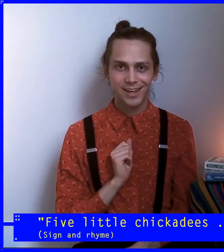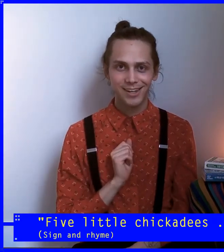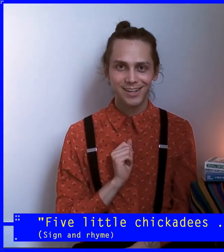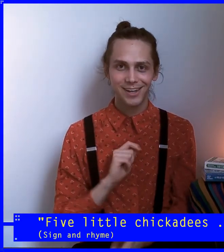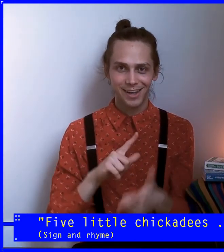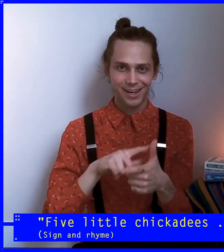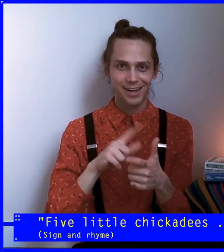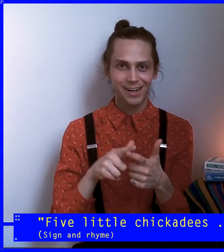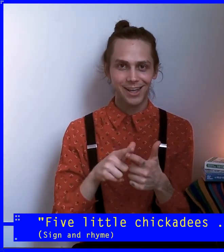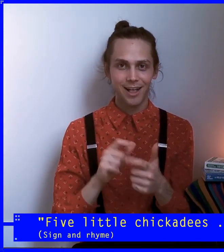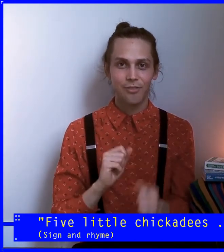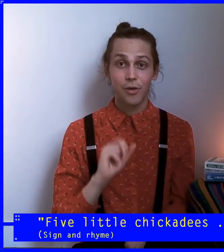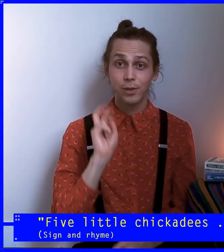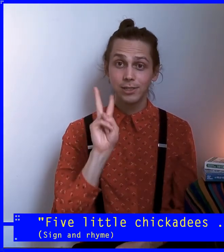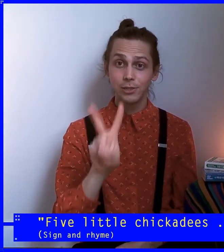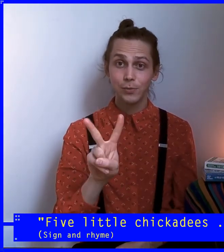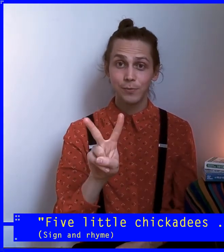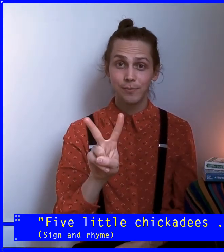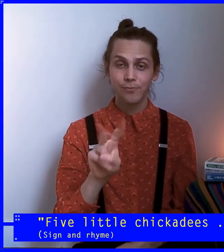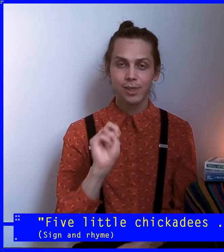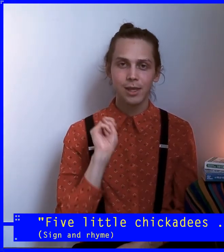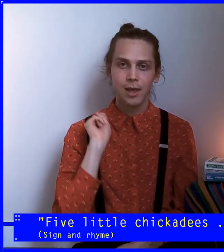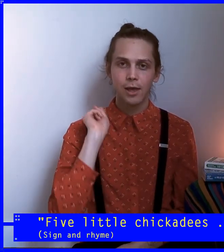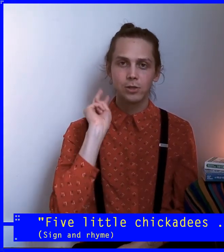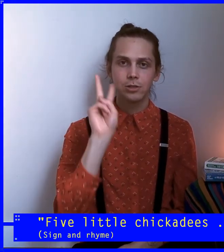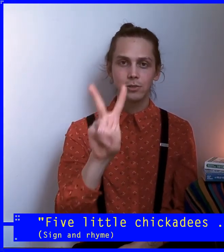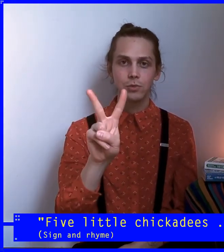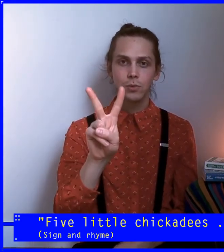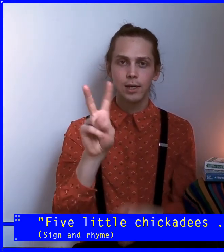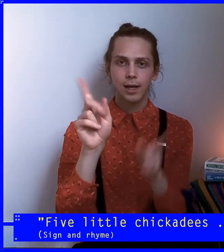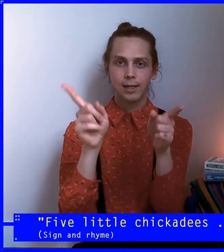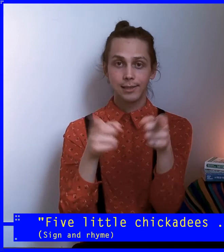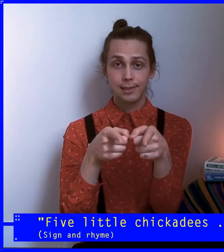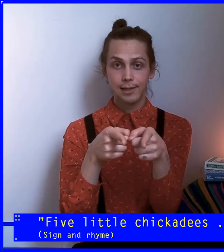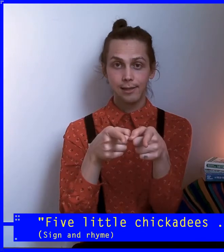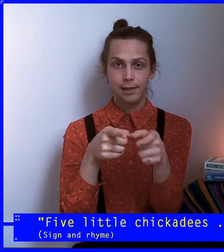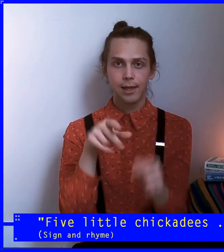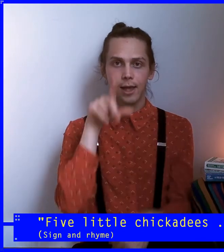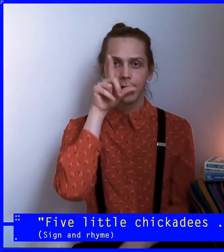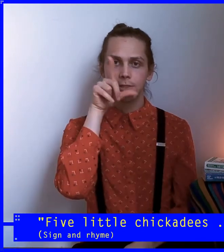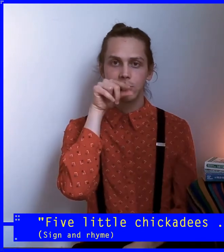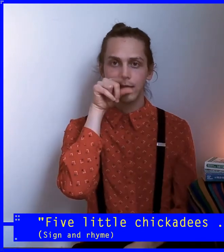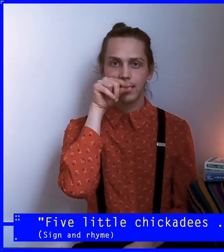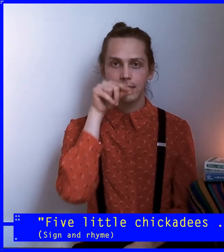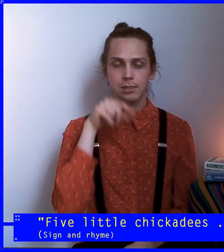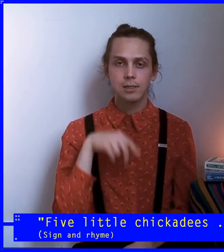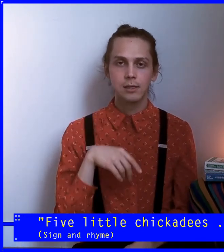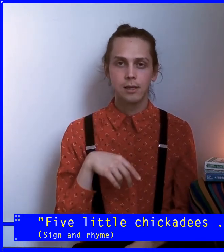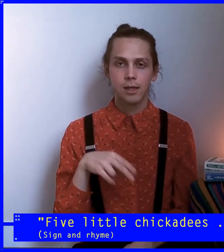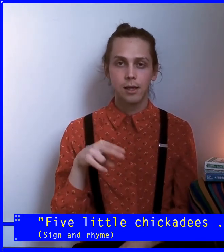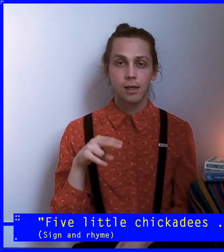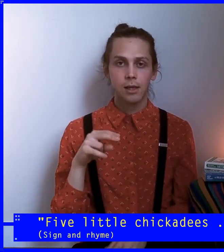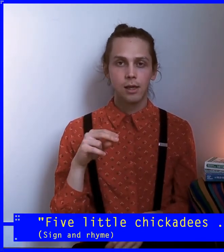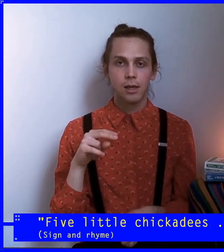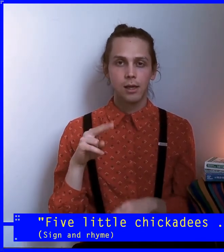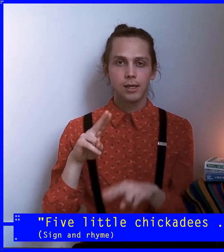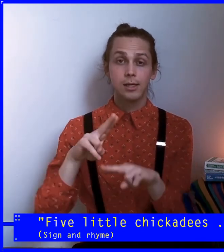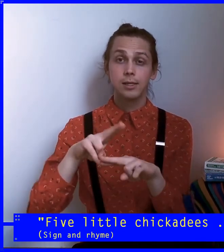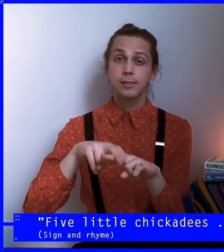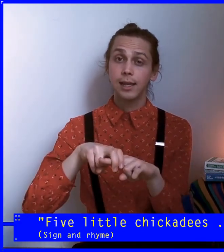there were two. Two little chickadees sitting